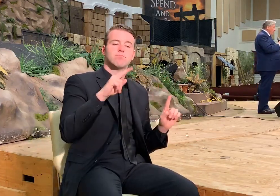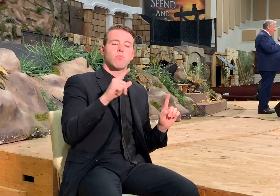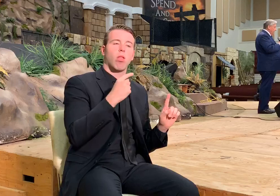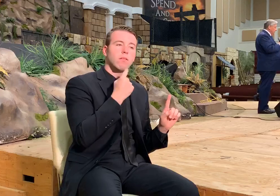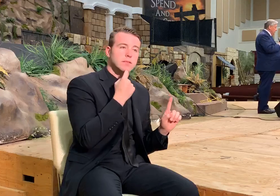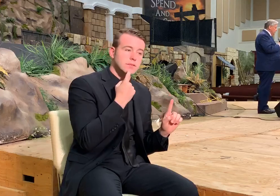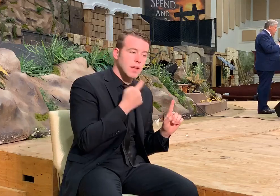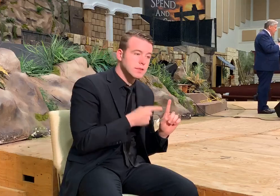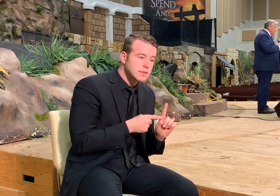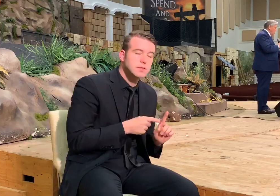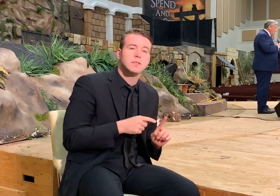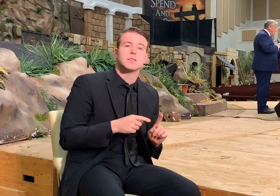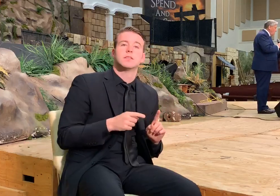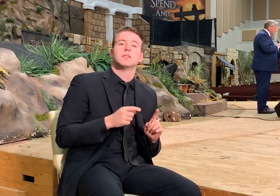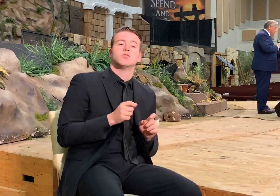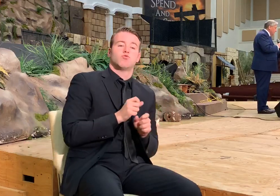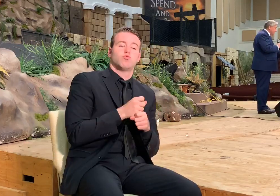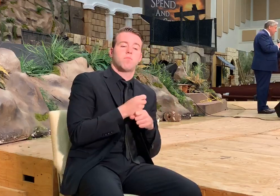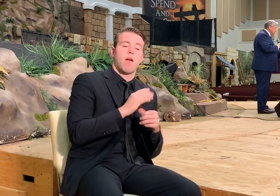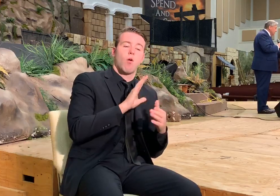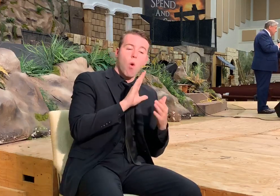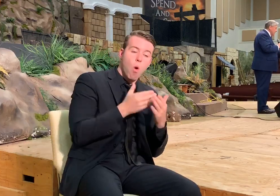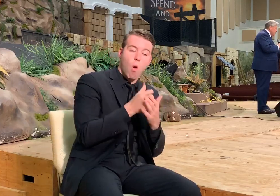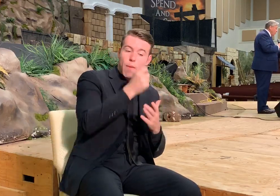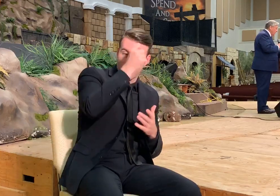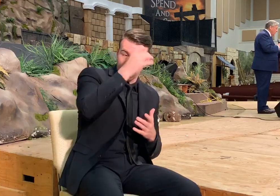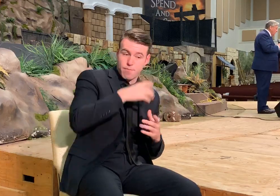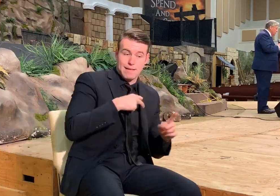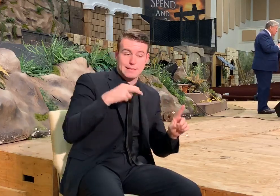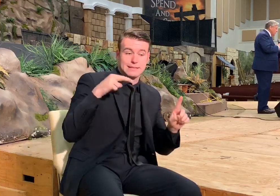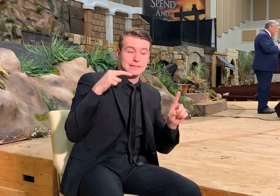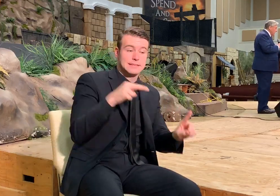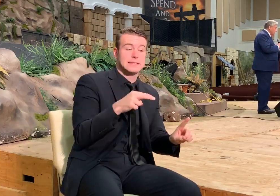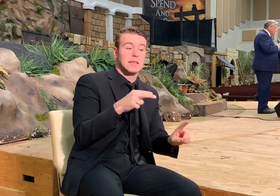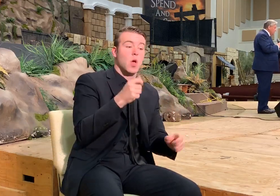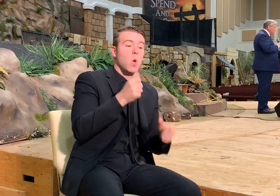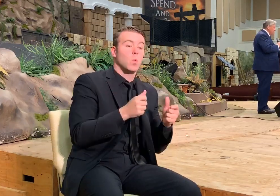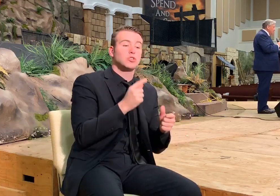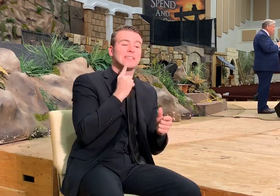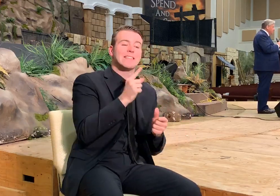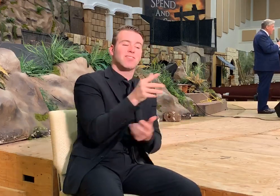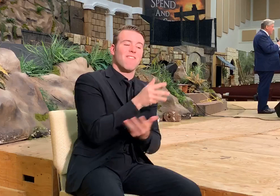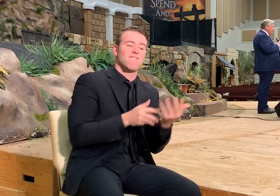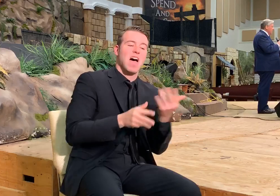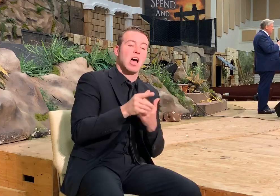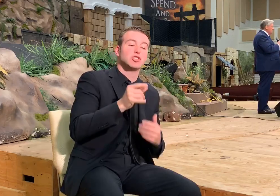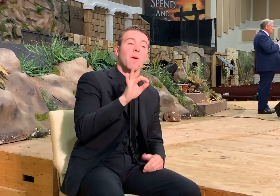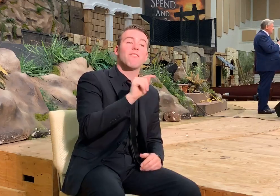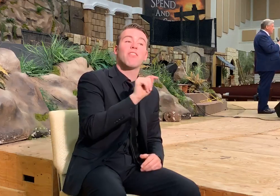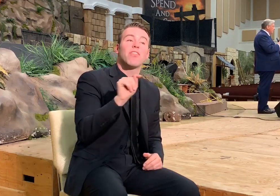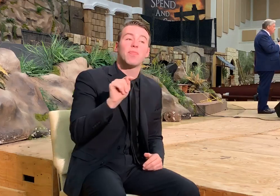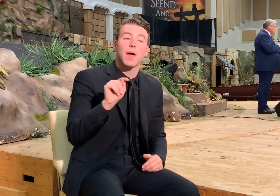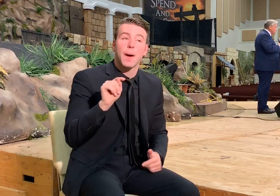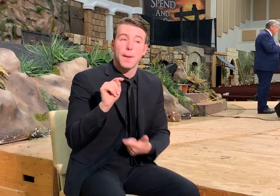And to make all men see what is the fellowship of the